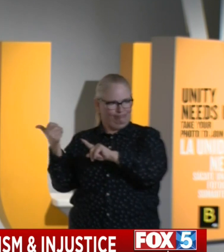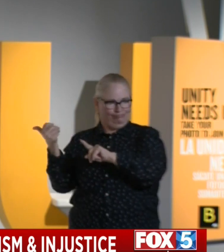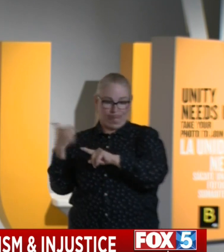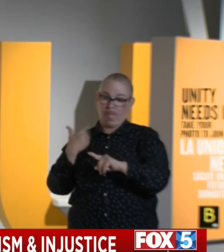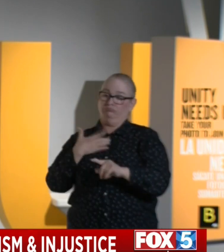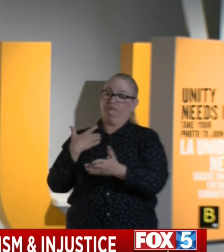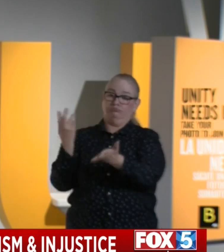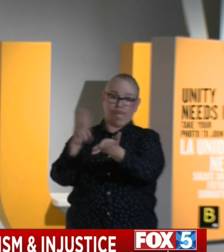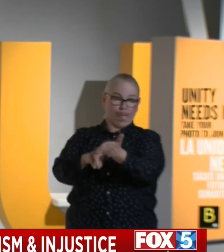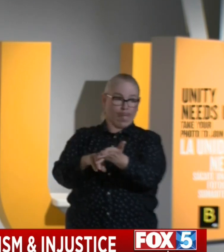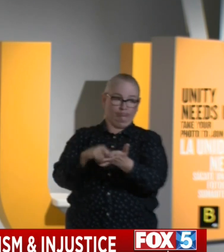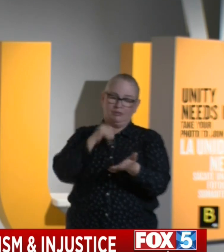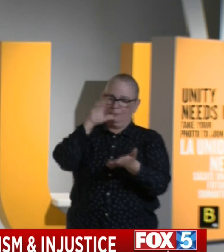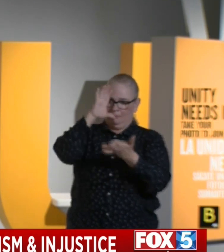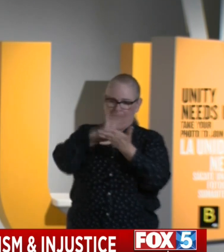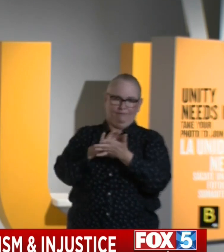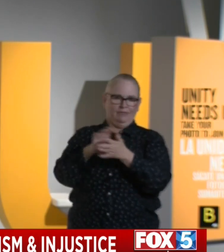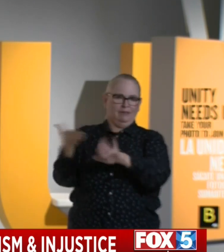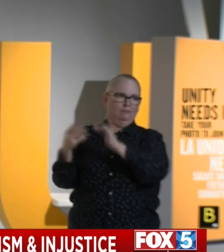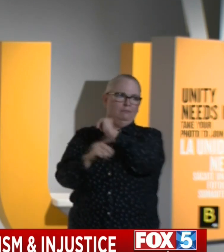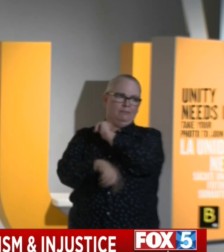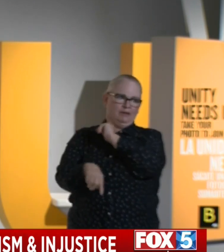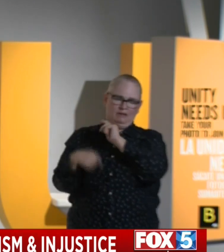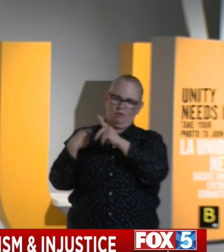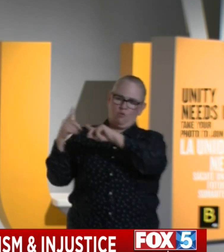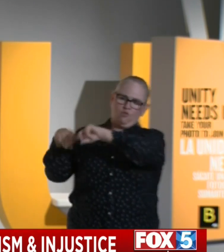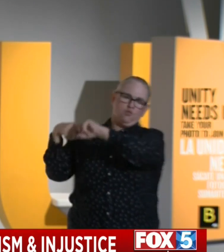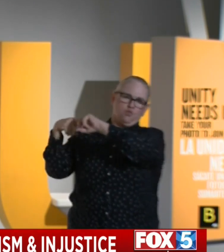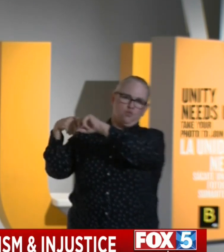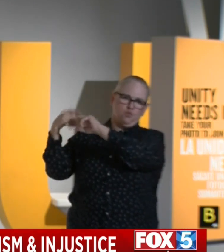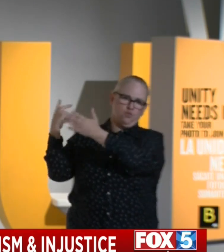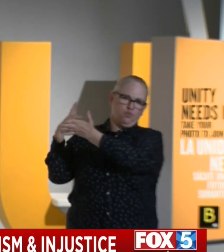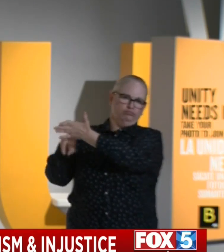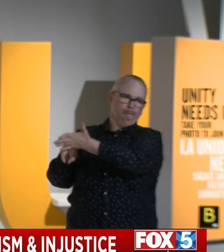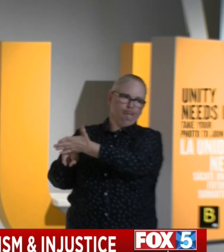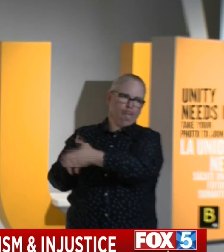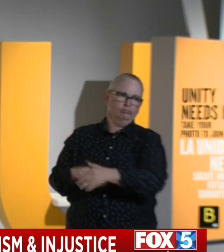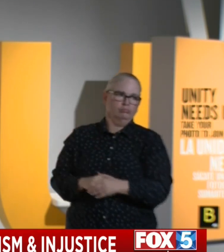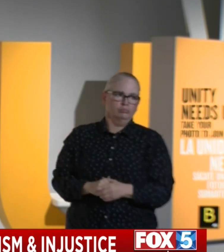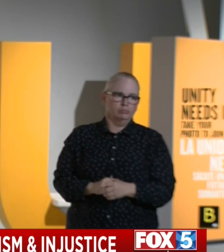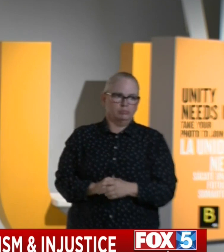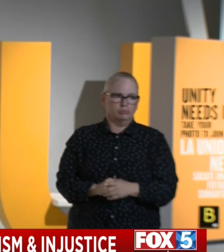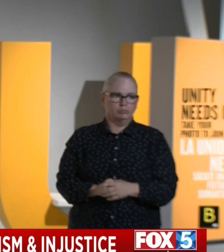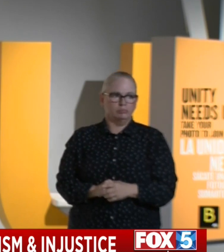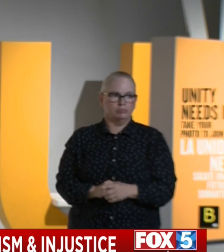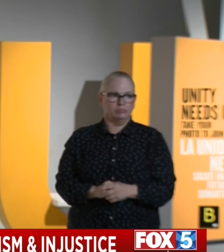on a moratorium on the death penalty because one thing we know about our criminal justice system, it's not blind.